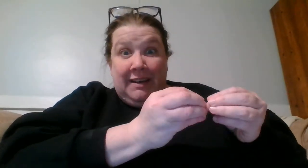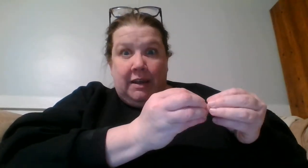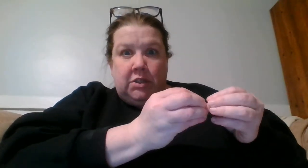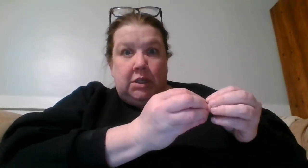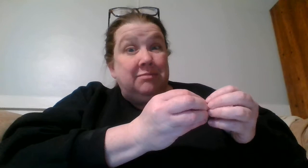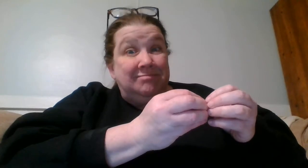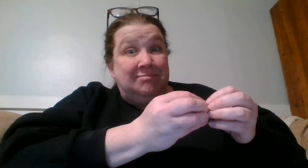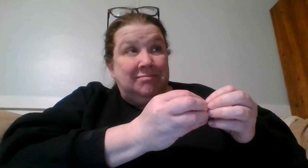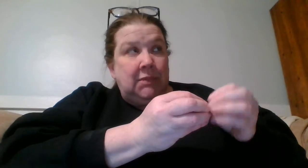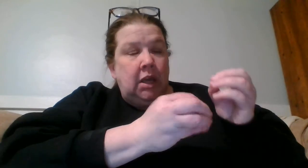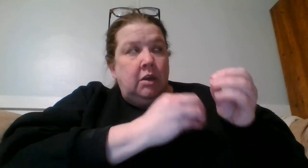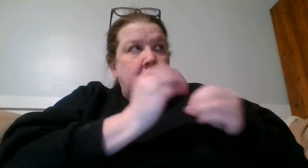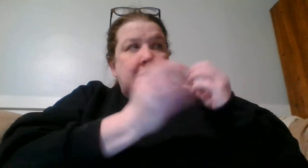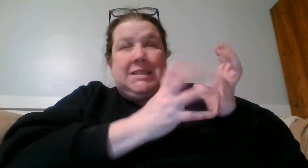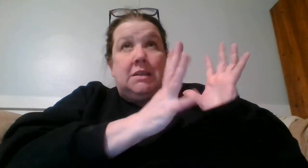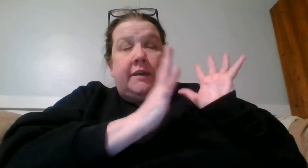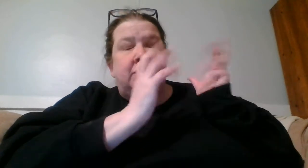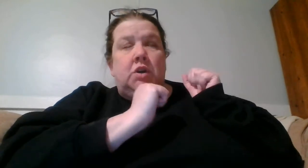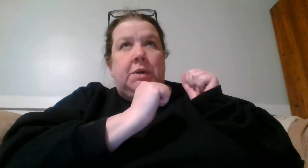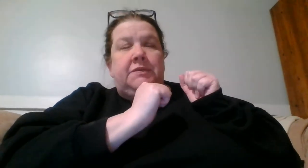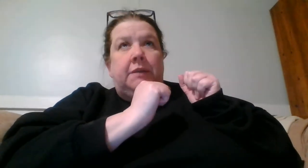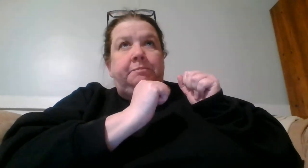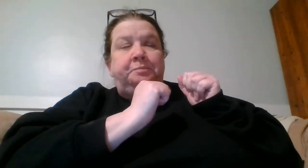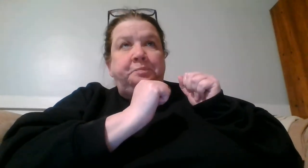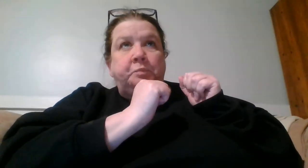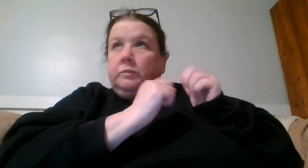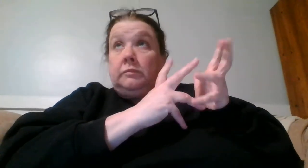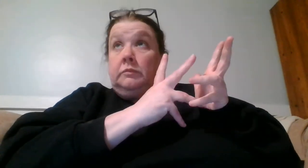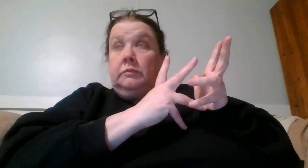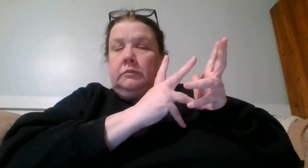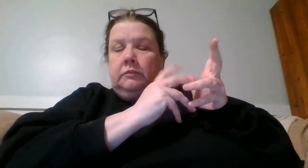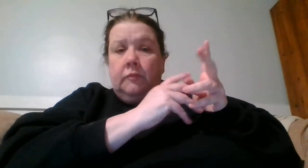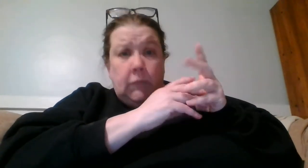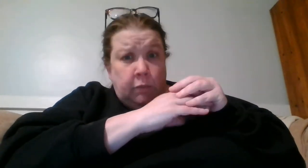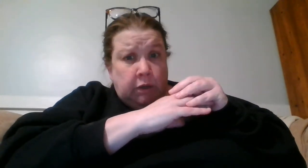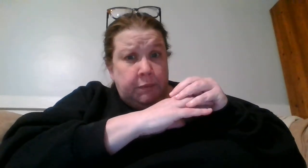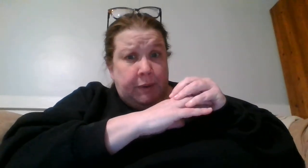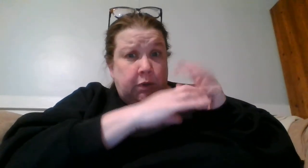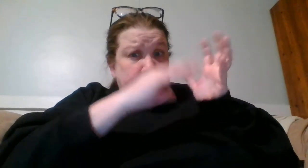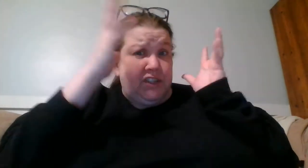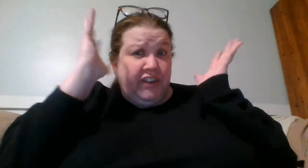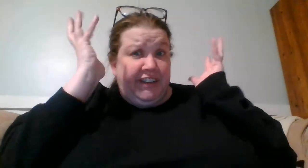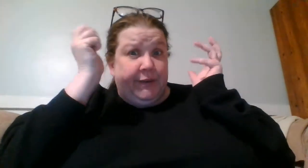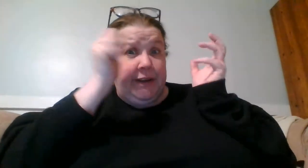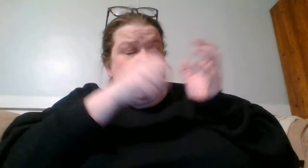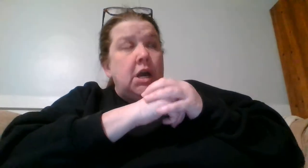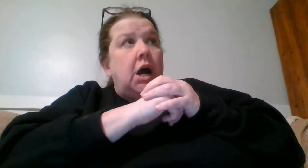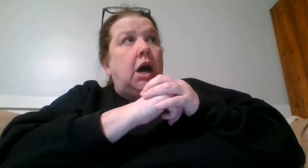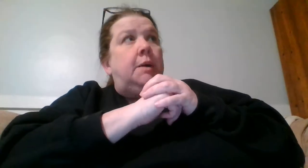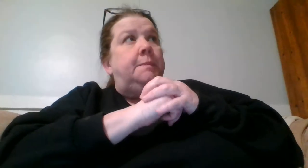ADHD which makes life so much fun welcome to my world it's all glittery um